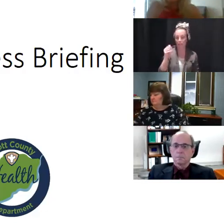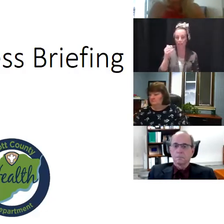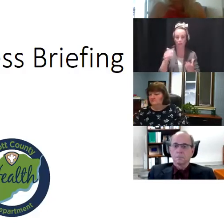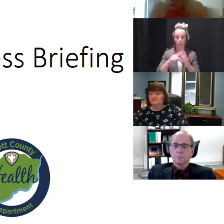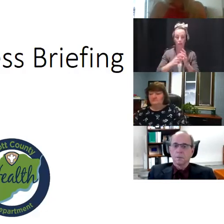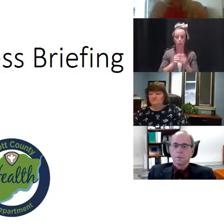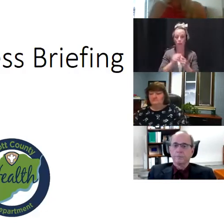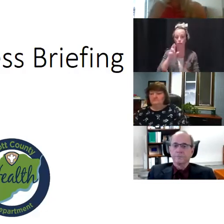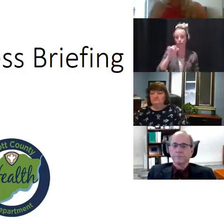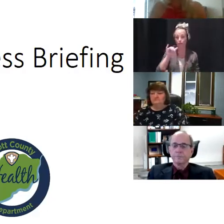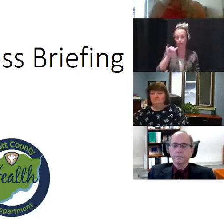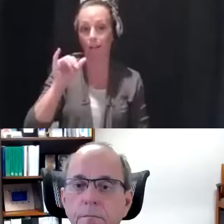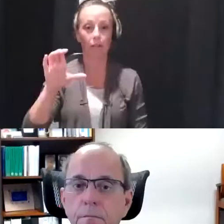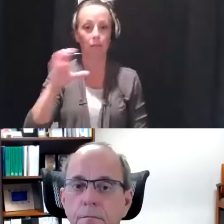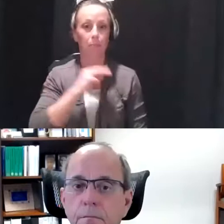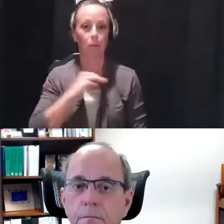Island County's numbers.